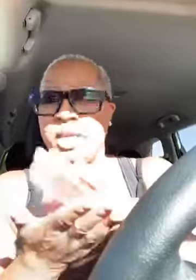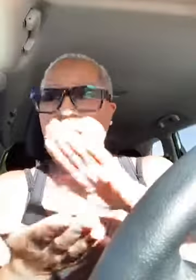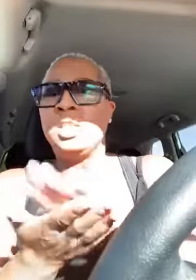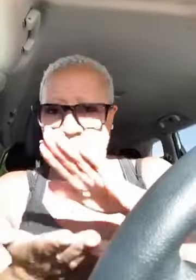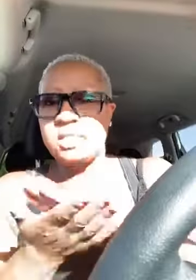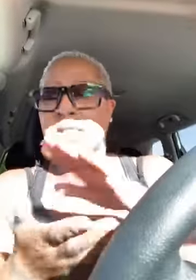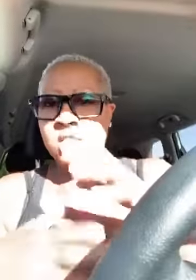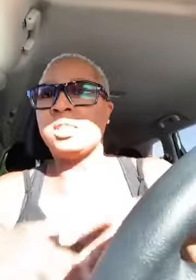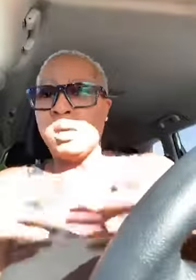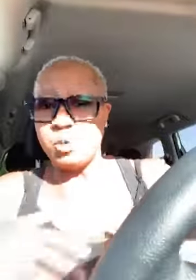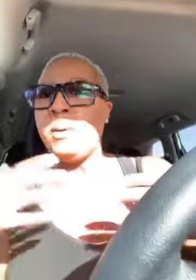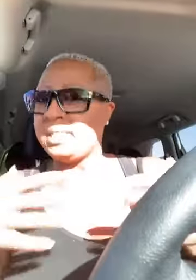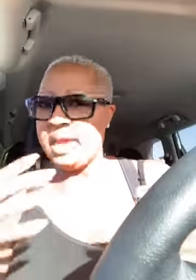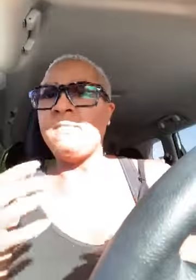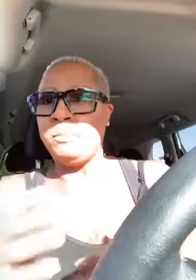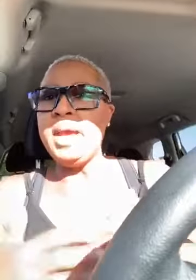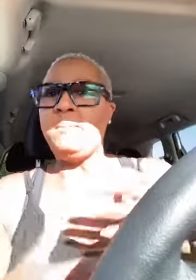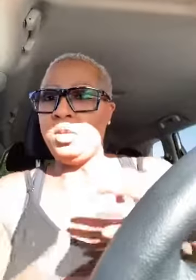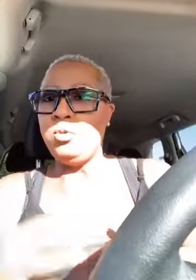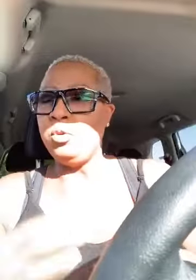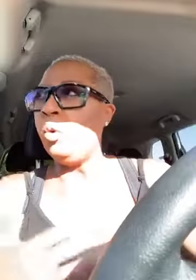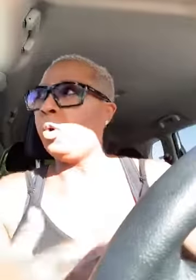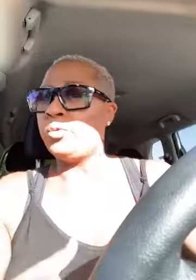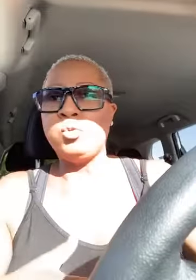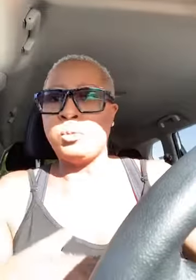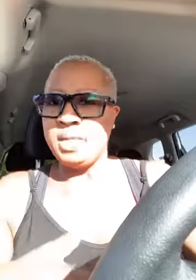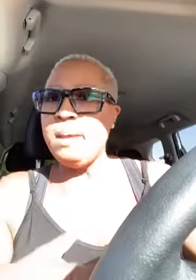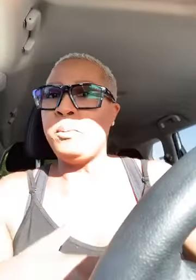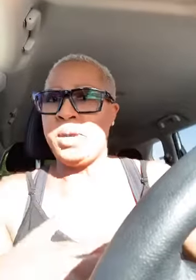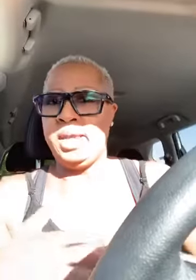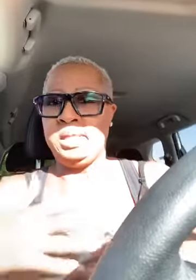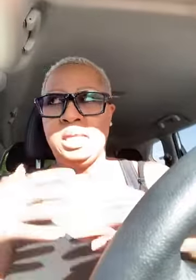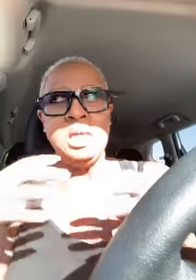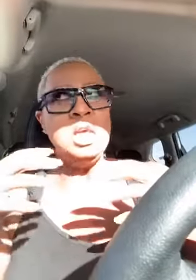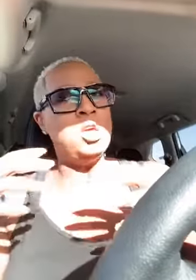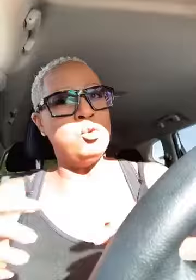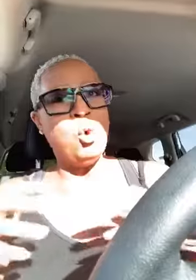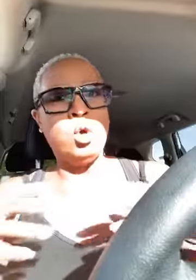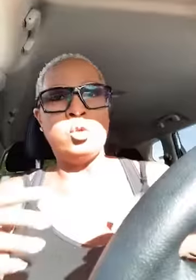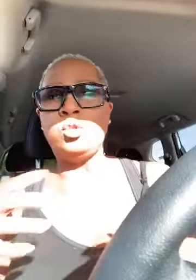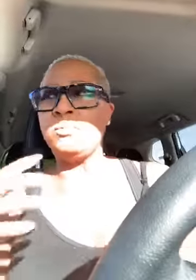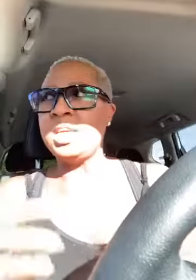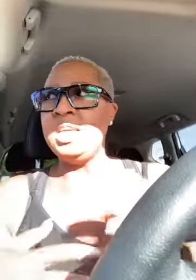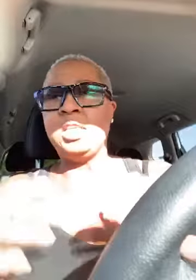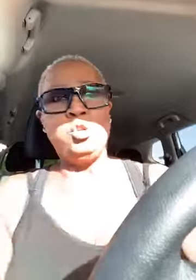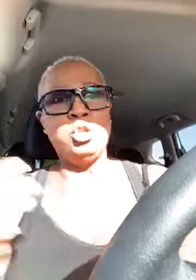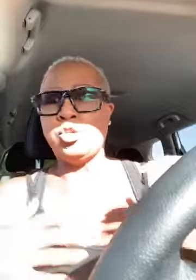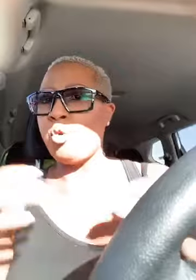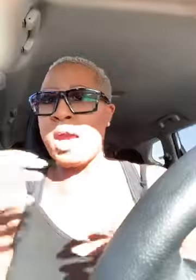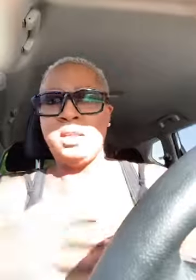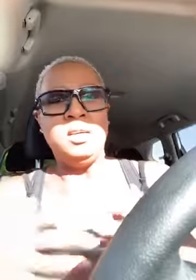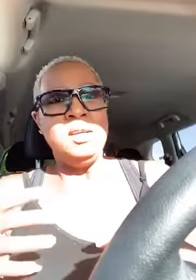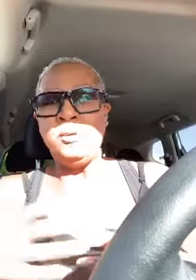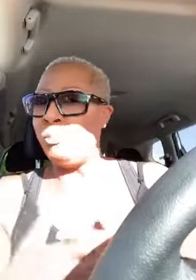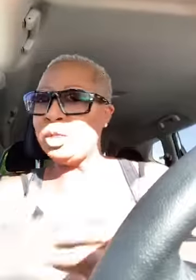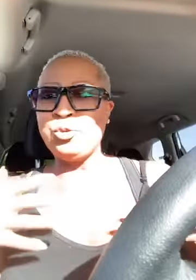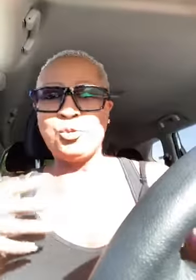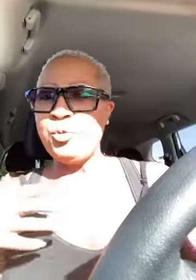you it's it's because something you're about to have a baby you you're going through some labor pains and you're going through some things and you're just trying to muscle through